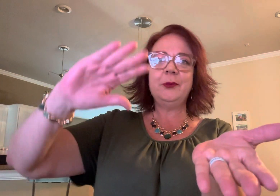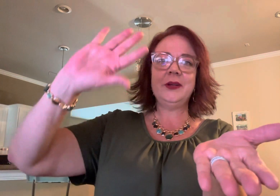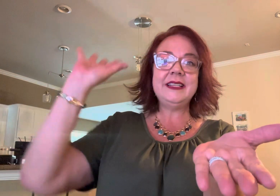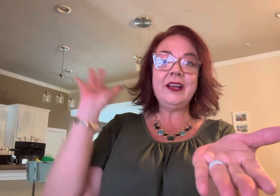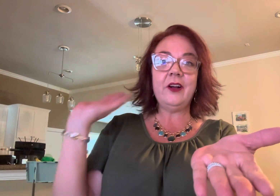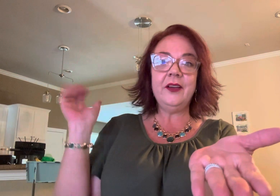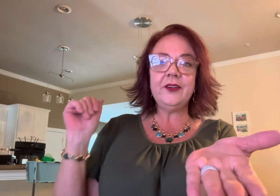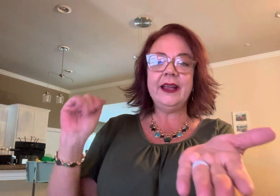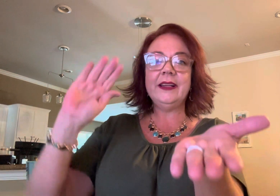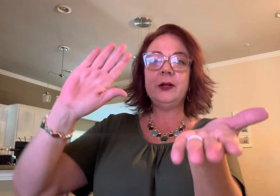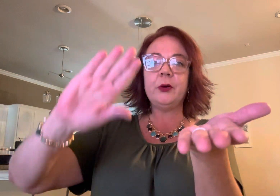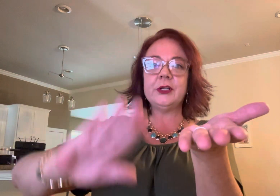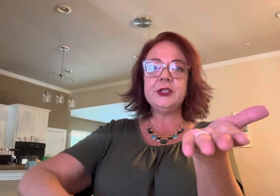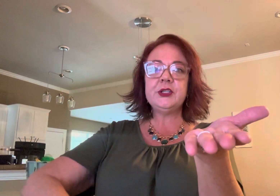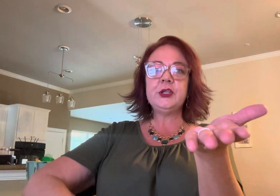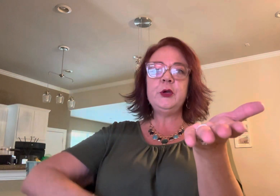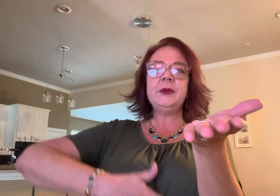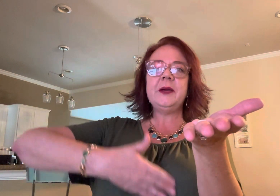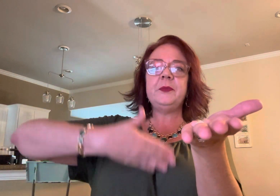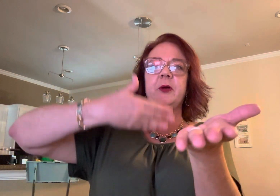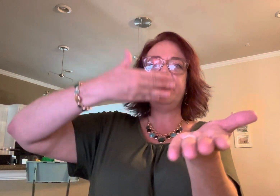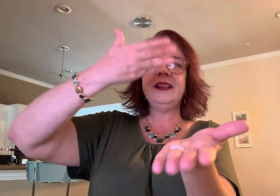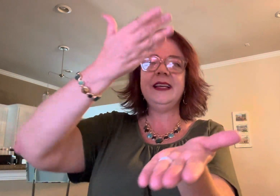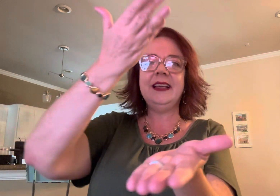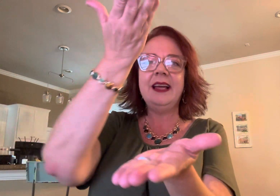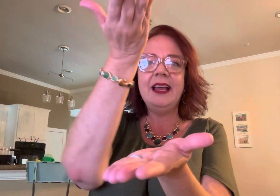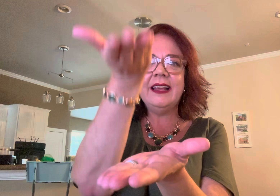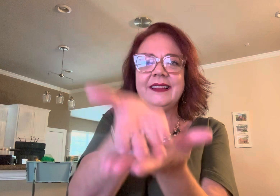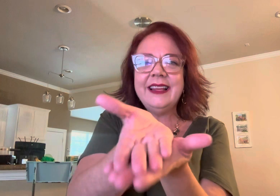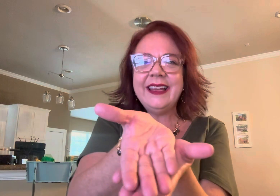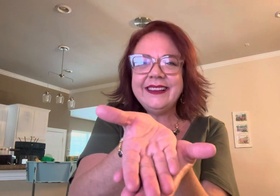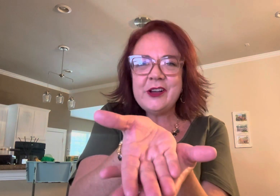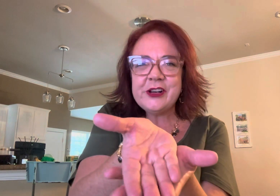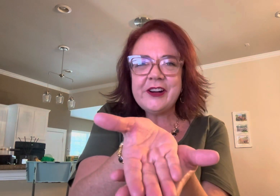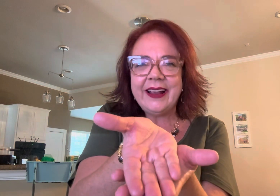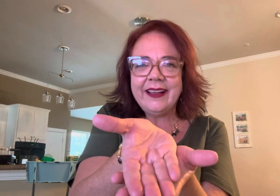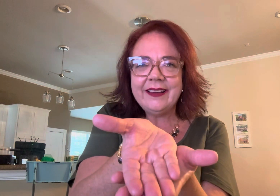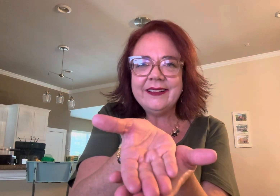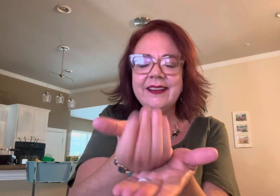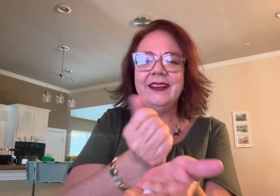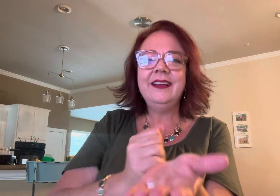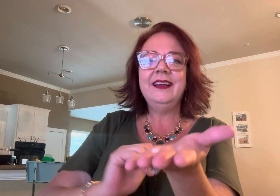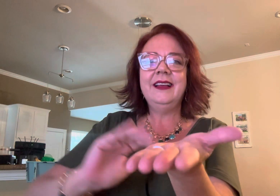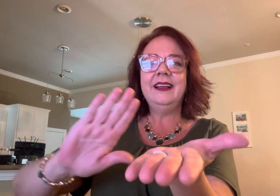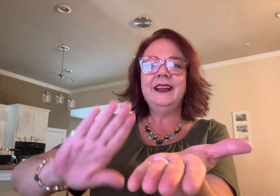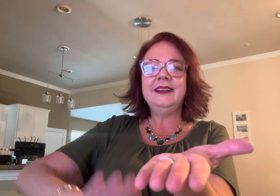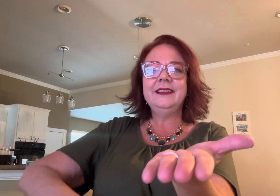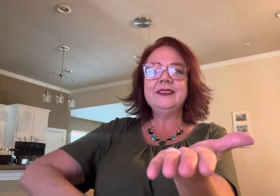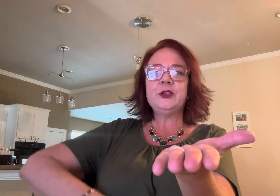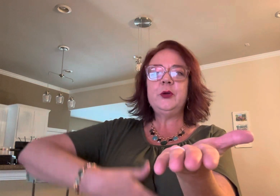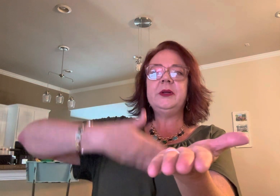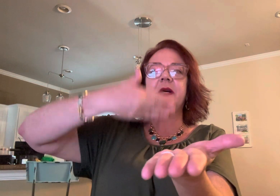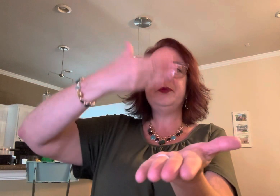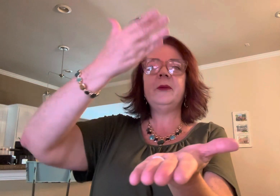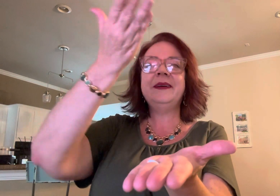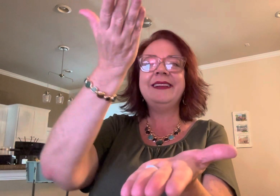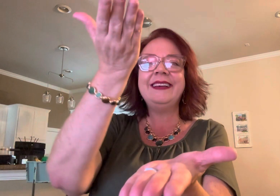we're going to take our other hand and we're going to scoop it up our belly and lay it on our hand scoop it up our belly